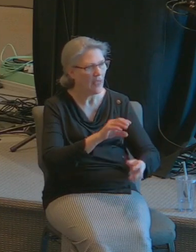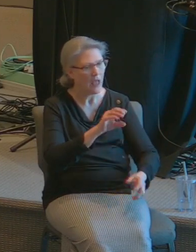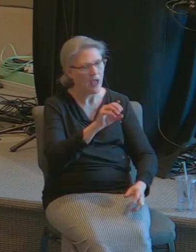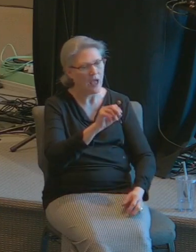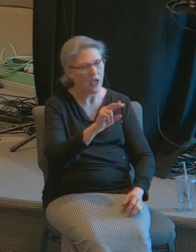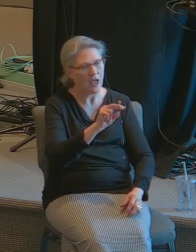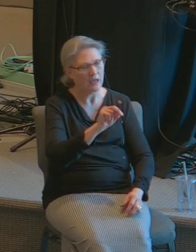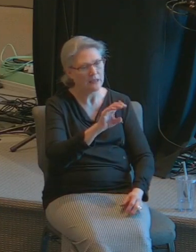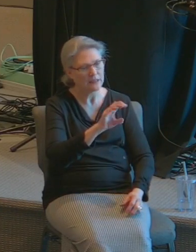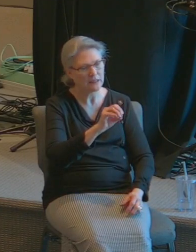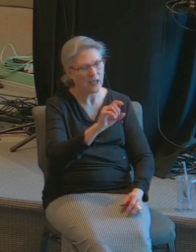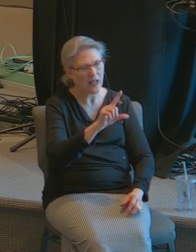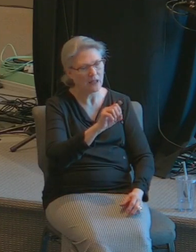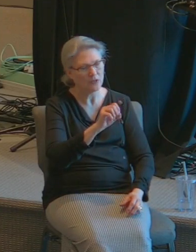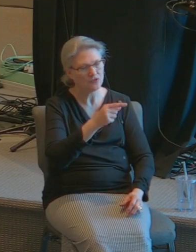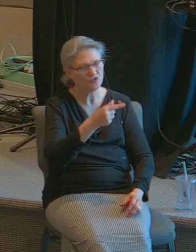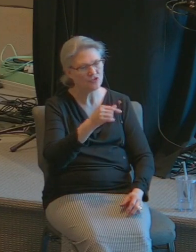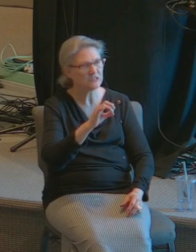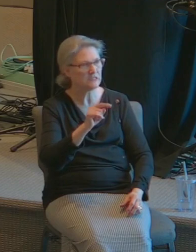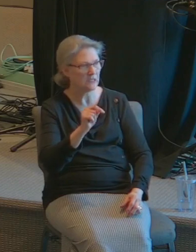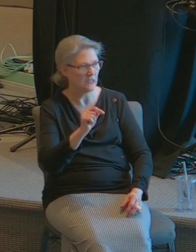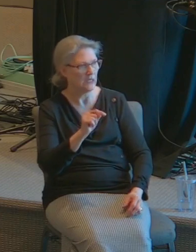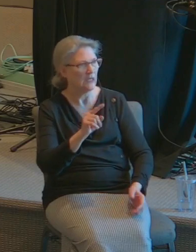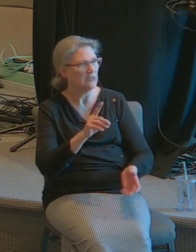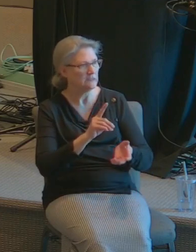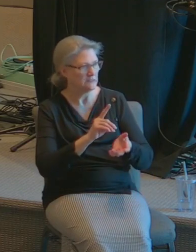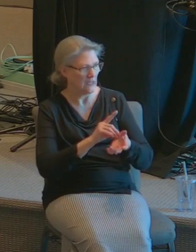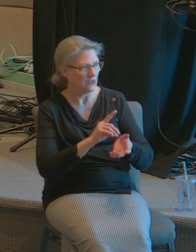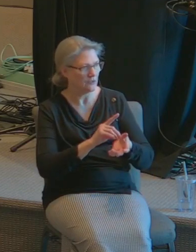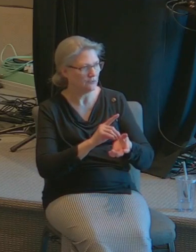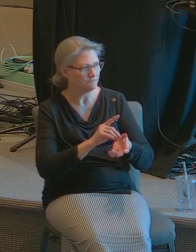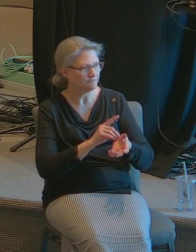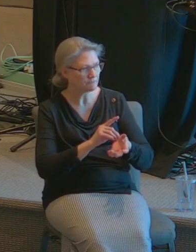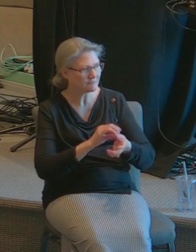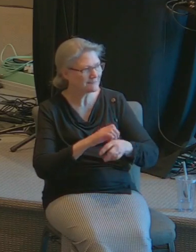you don't have to come back anymore there's nothing there